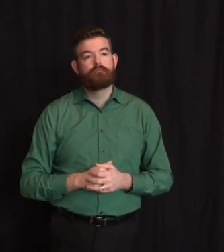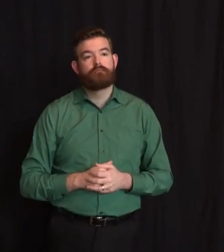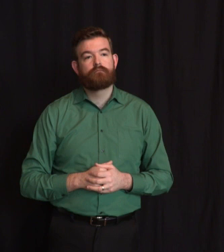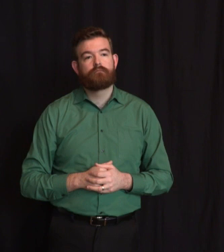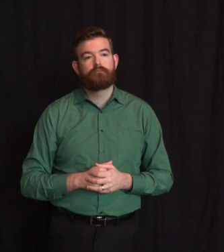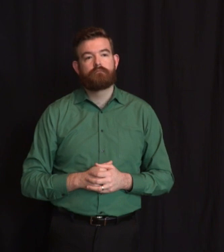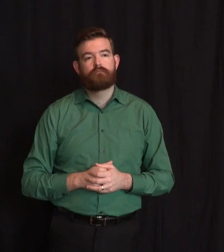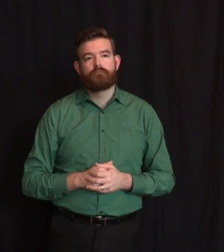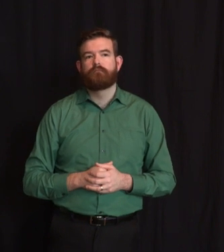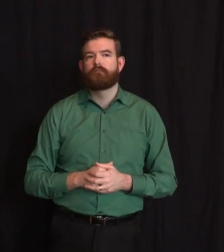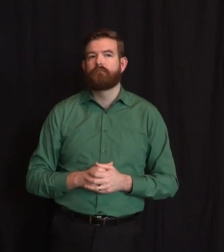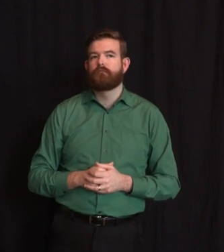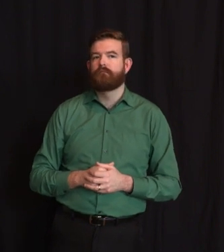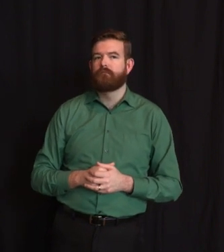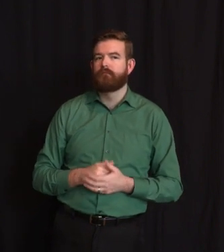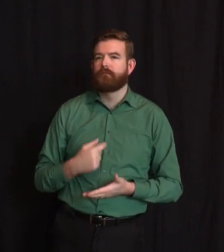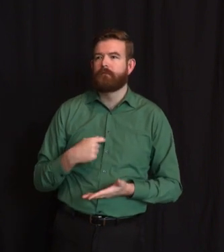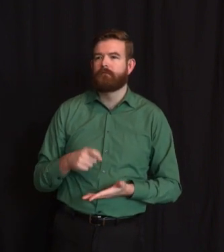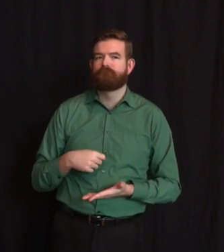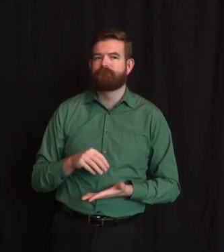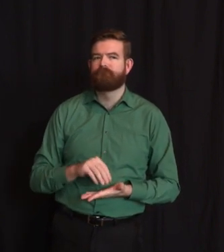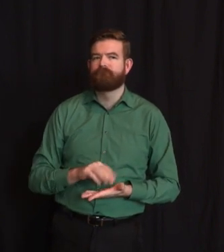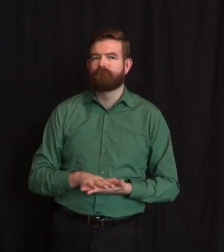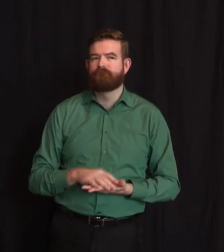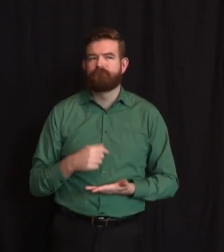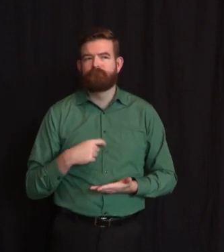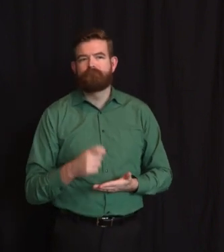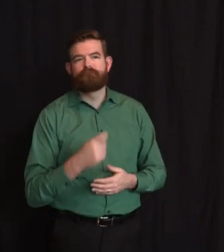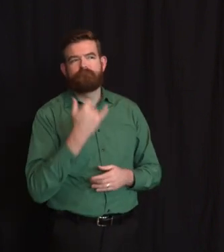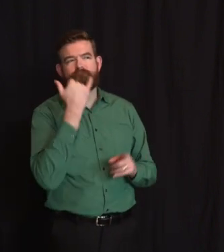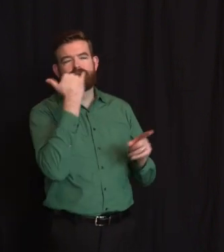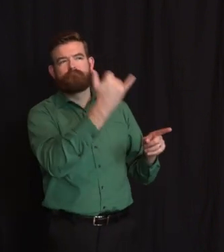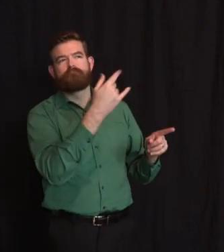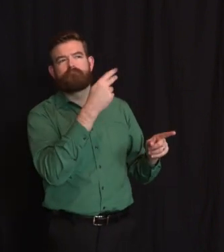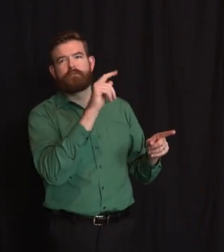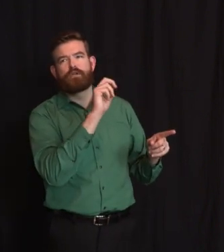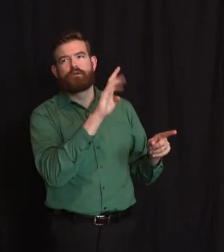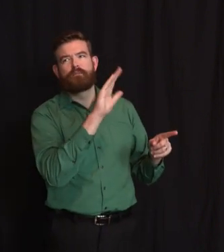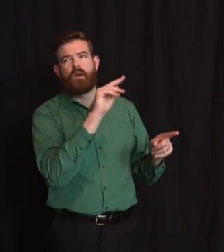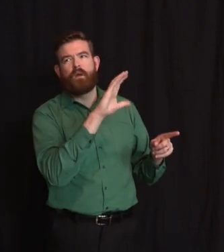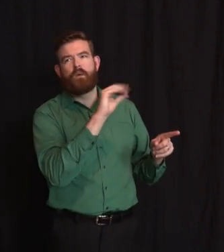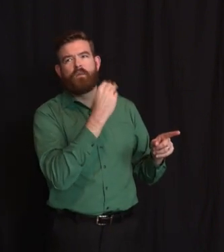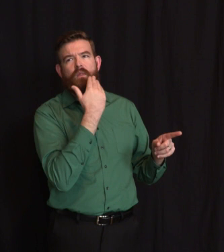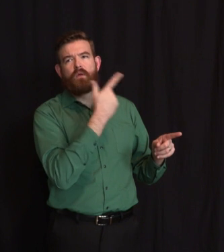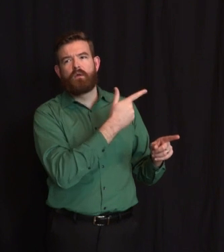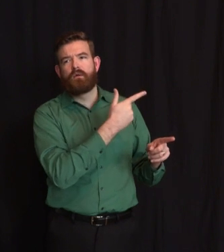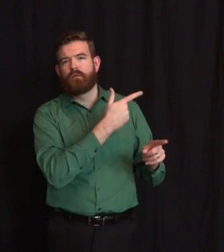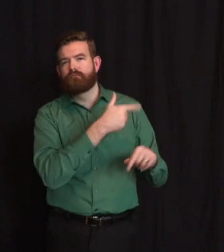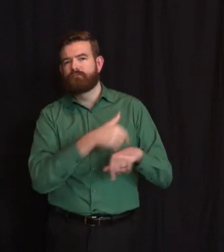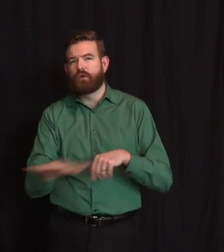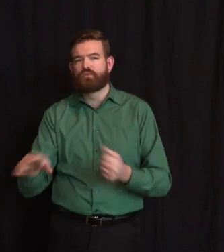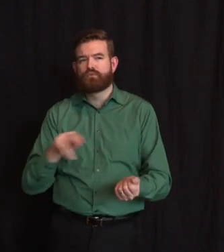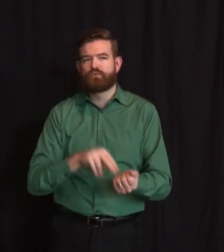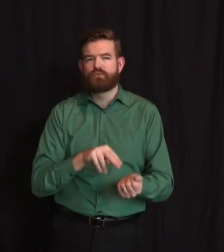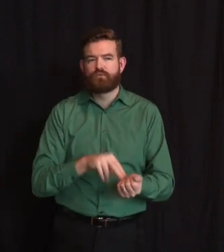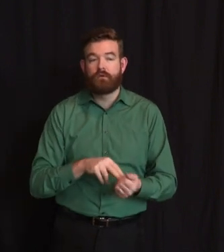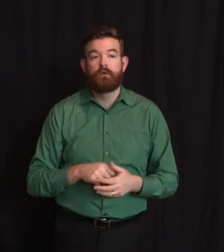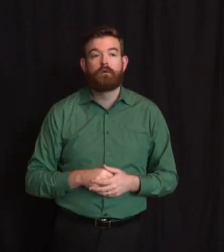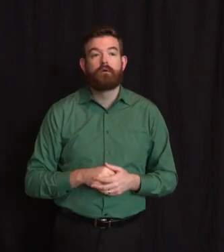things. Counties, as we say every day, the top six remain the counties with the most amount of cases, and that really hasn't shifted in now